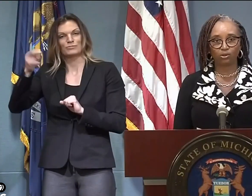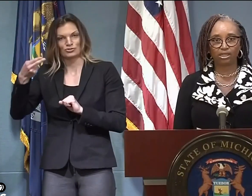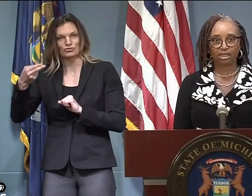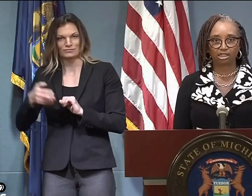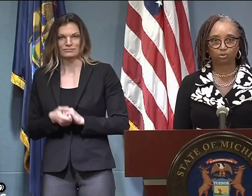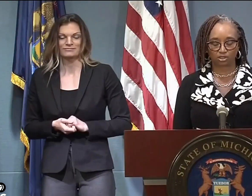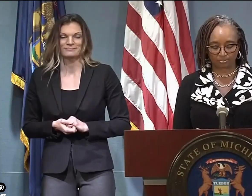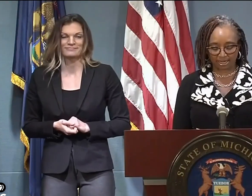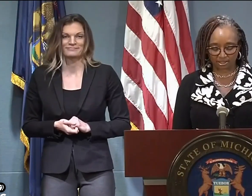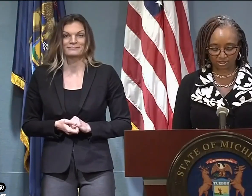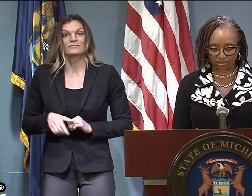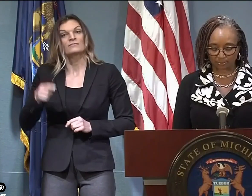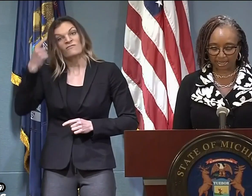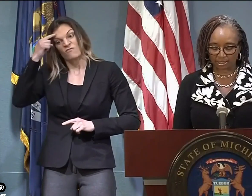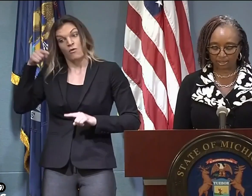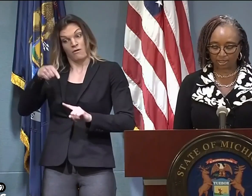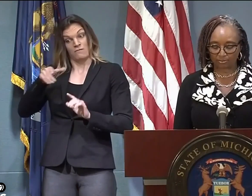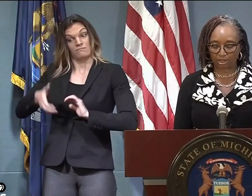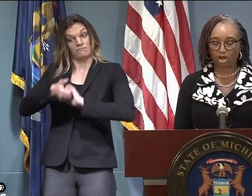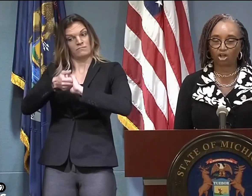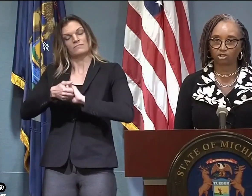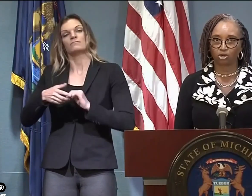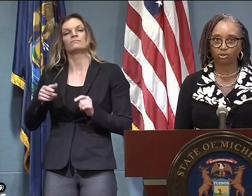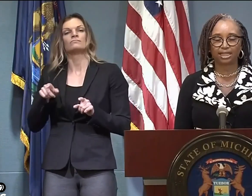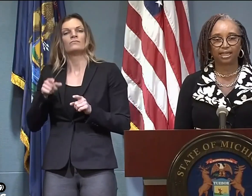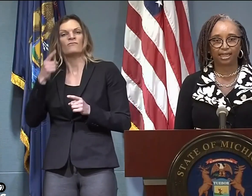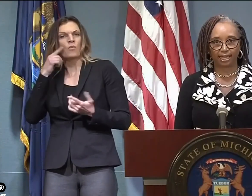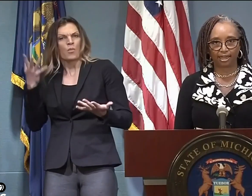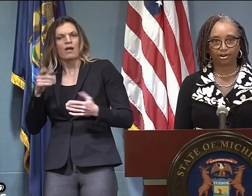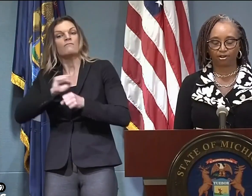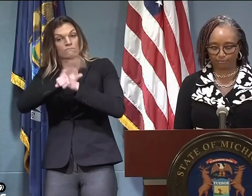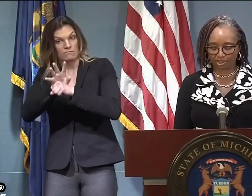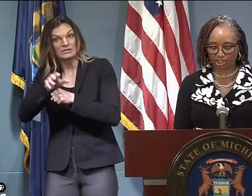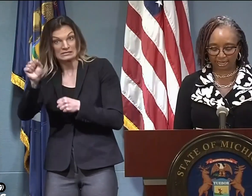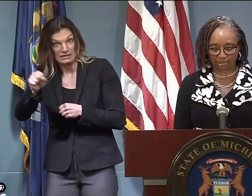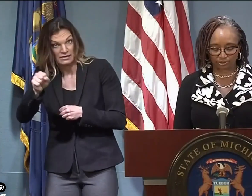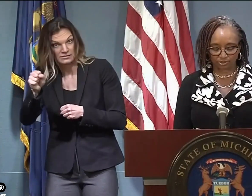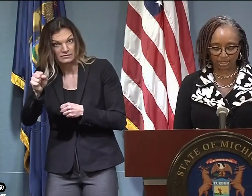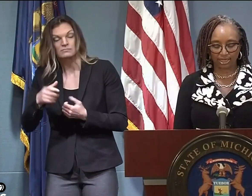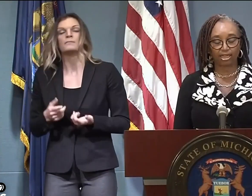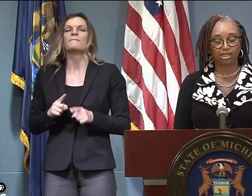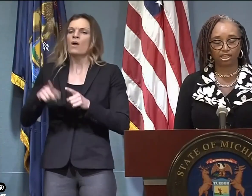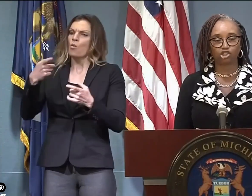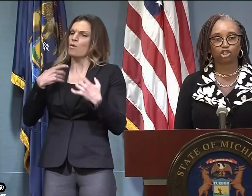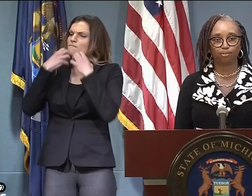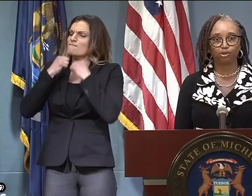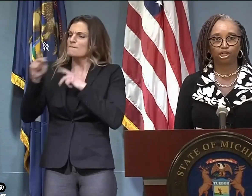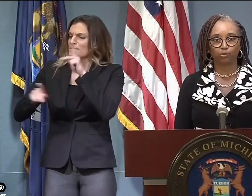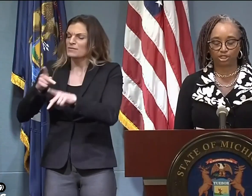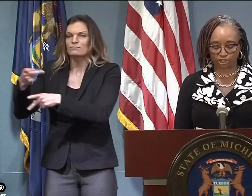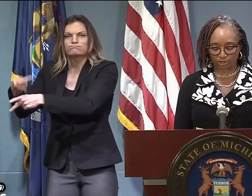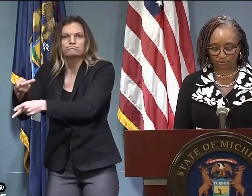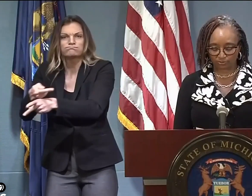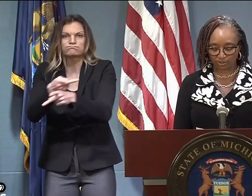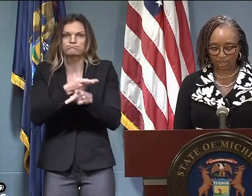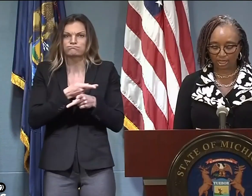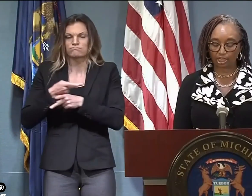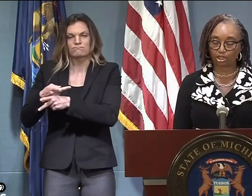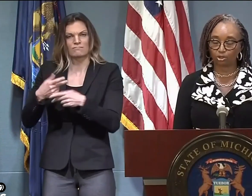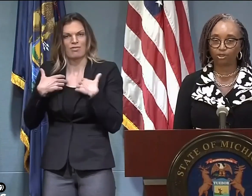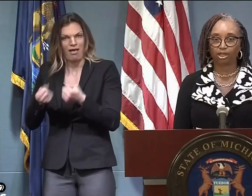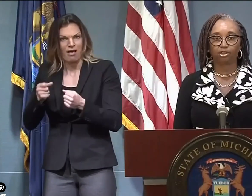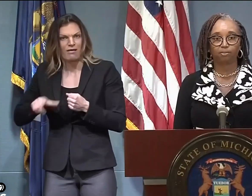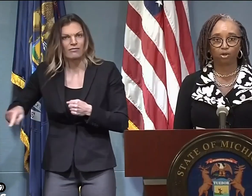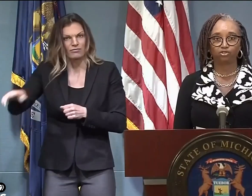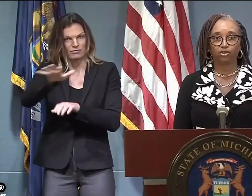with the state of Michigan, not only in its response to the pandemic, but also taking care of Michiganders in